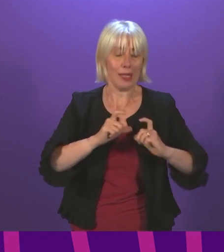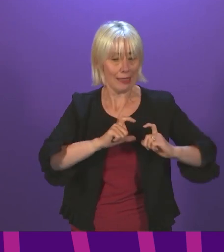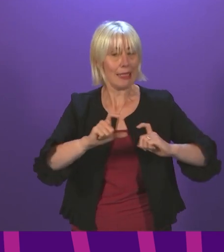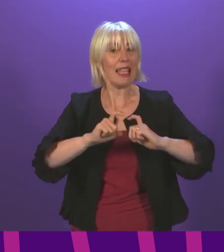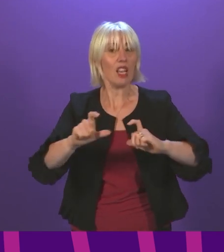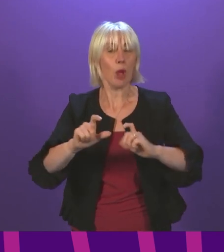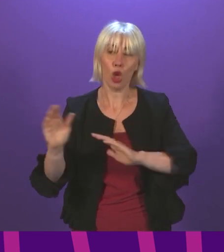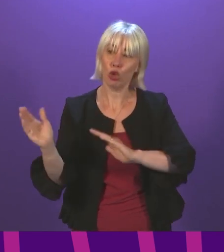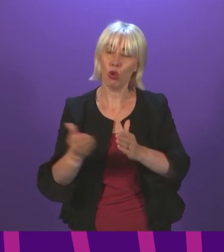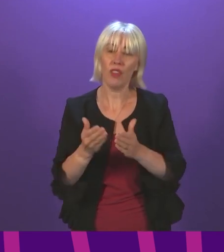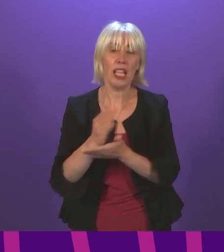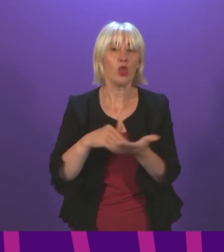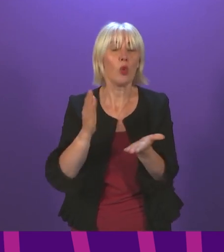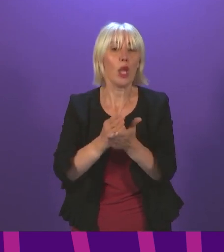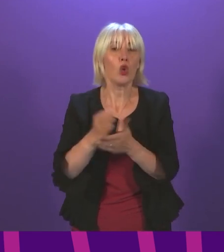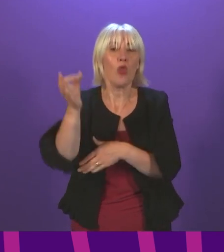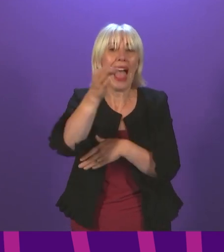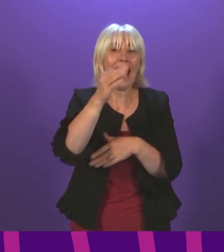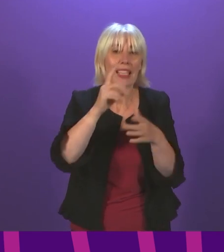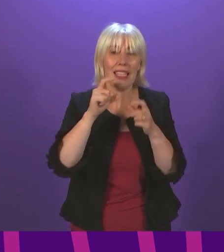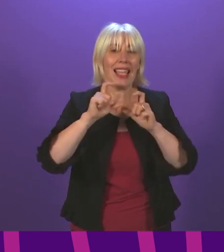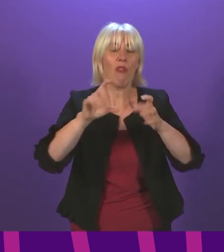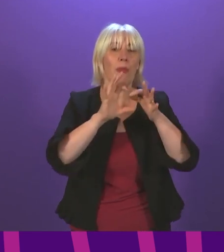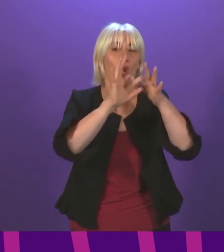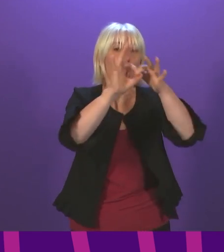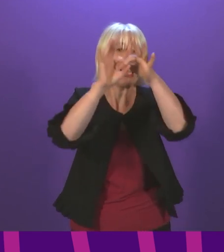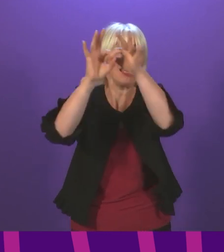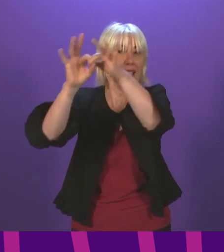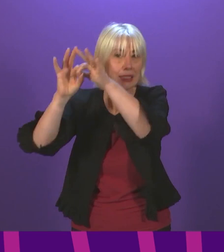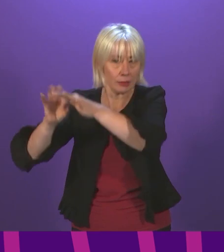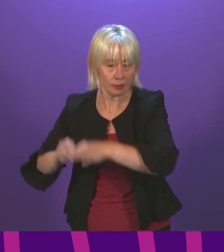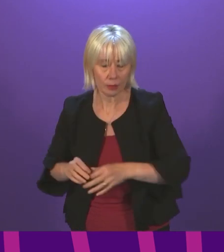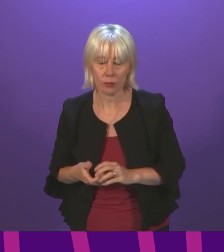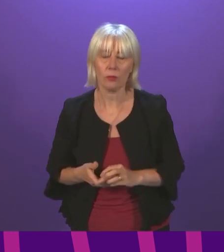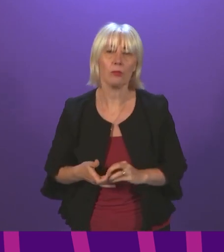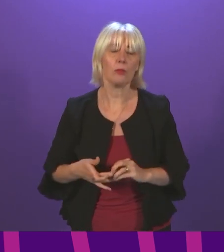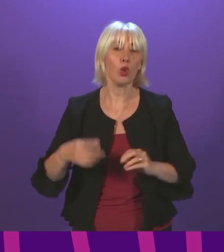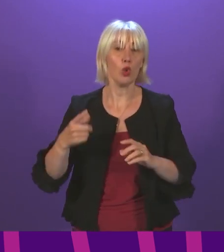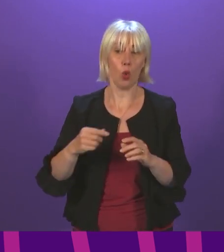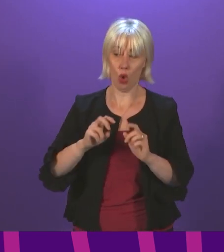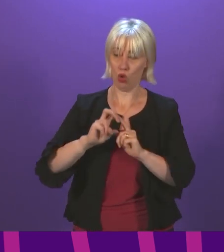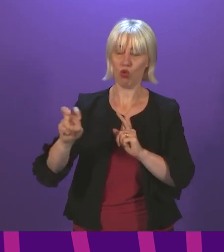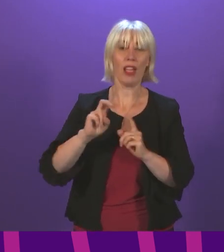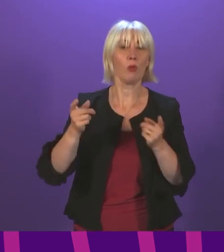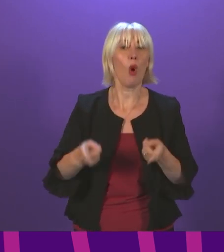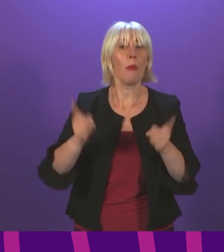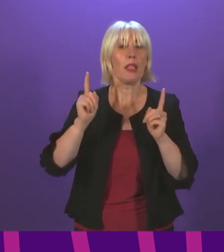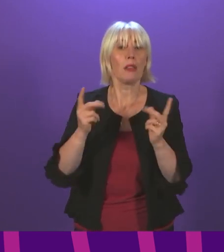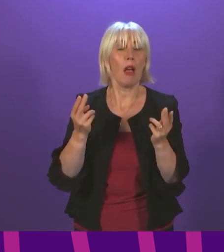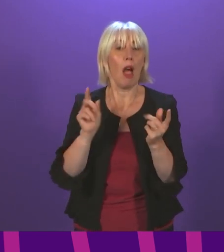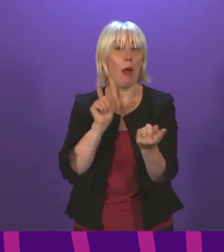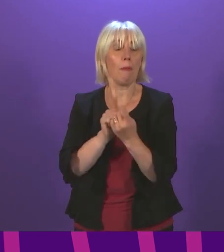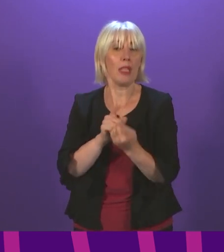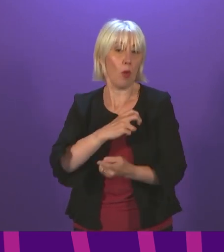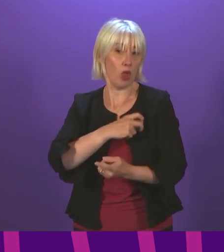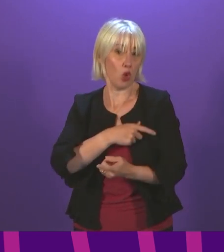connectivity of our islands and these are often complex issues that require very careful thought. In terms of the Transport Minister meeting with Prospect, my understanding